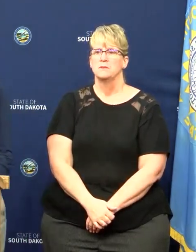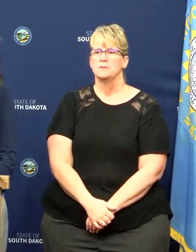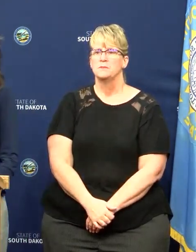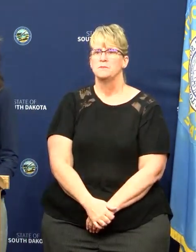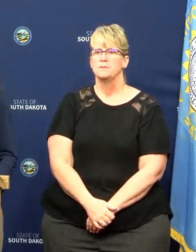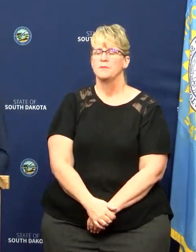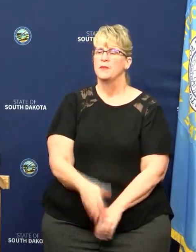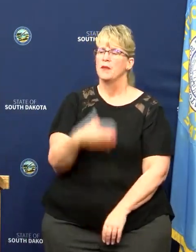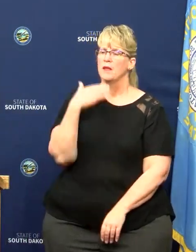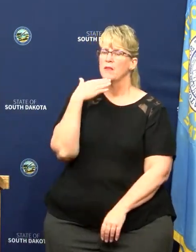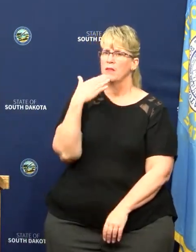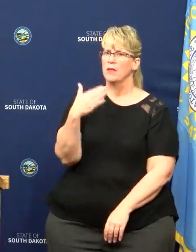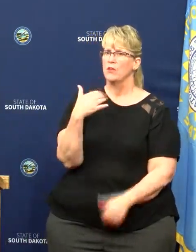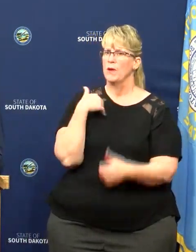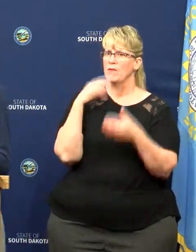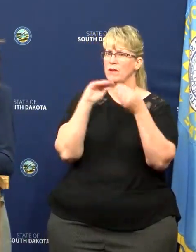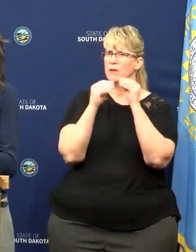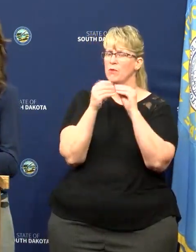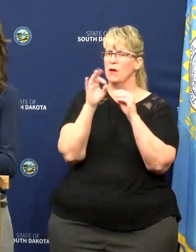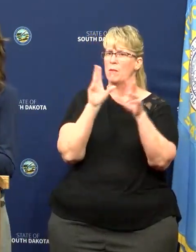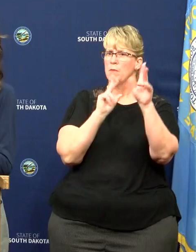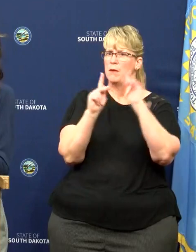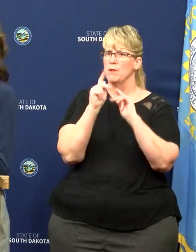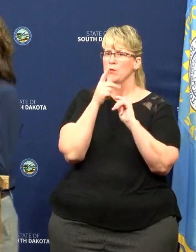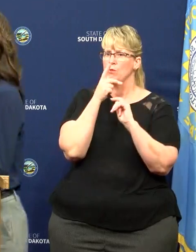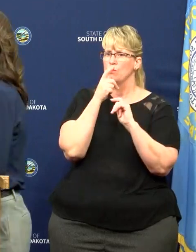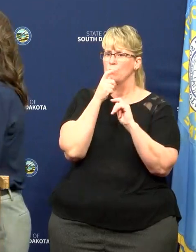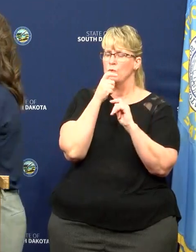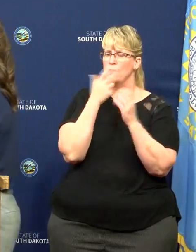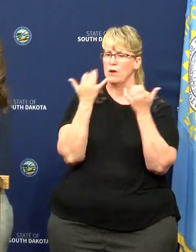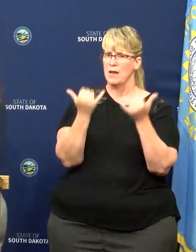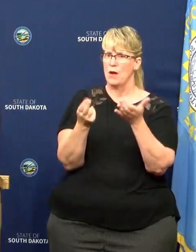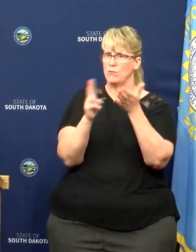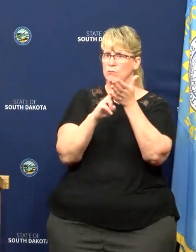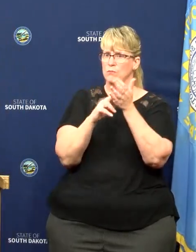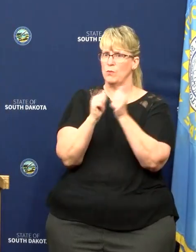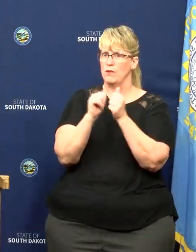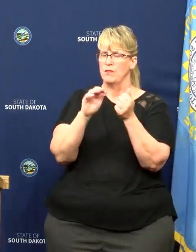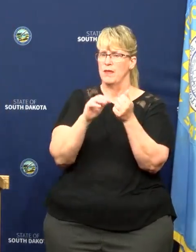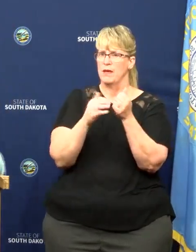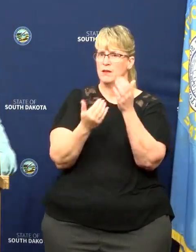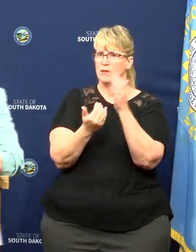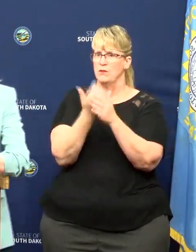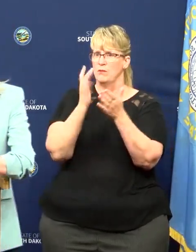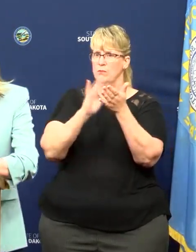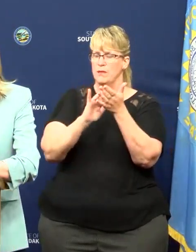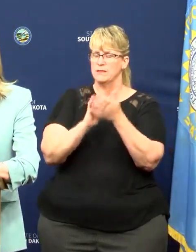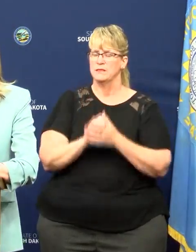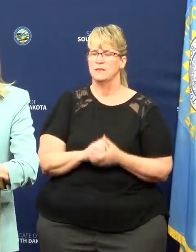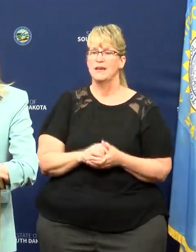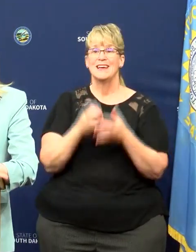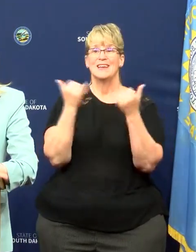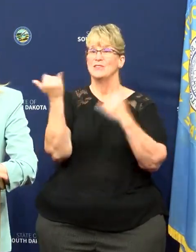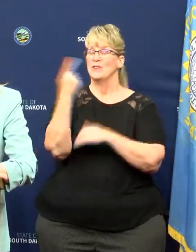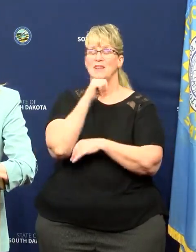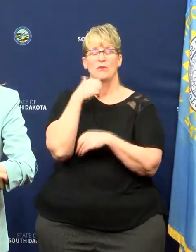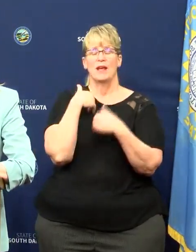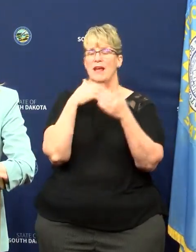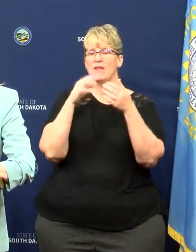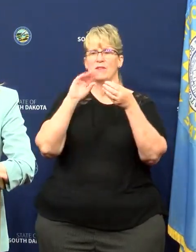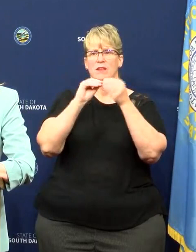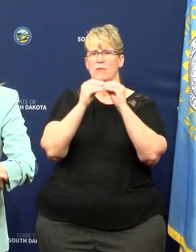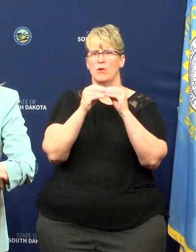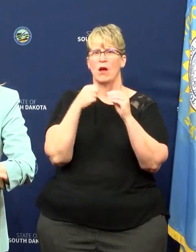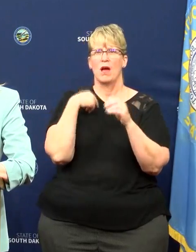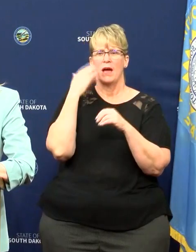Thank you. And do we have a number of people that are now enrolled in the trial? I don't have the number today. I know we enrolled